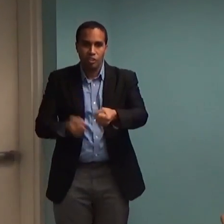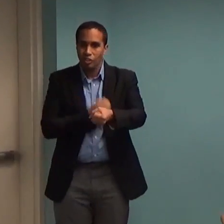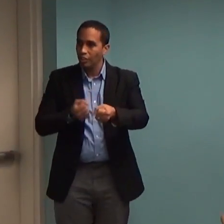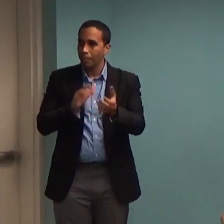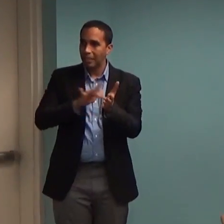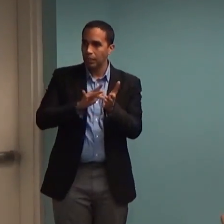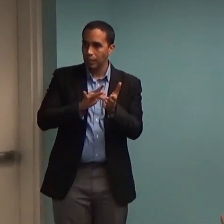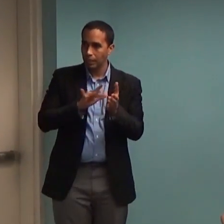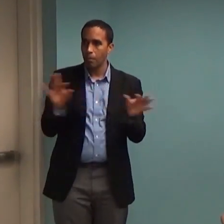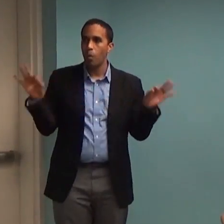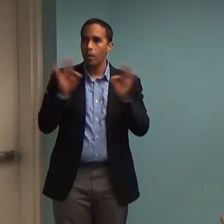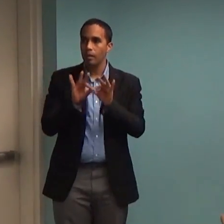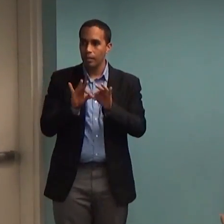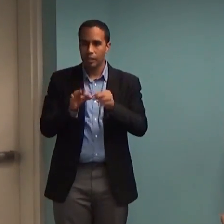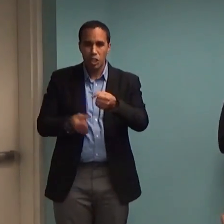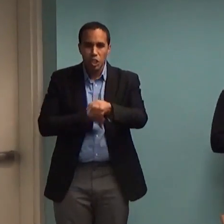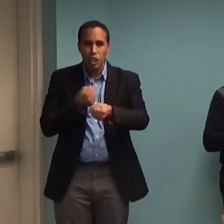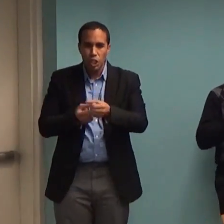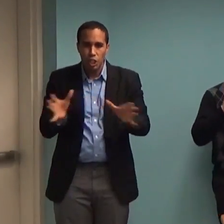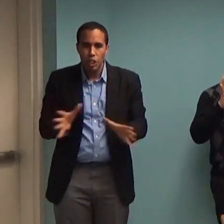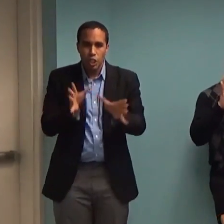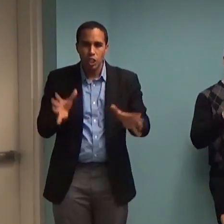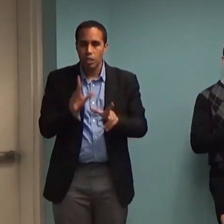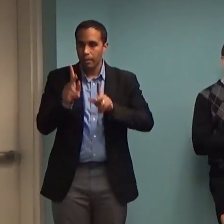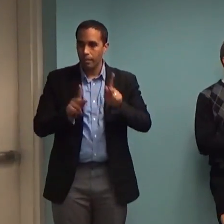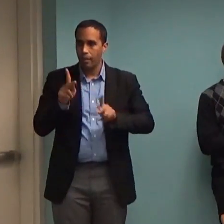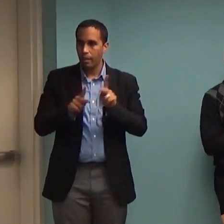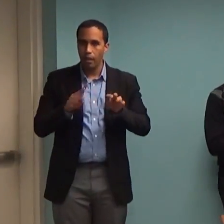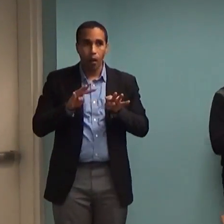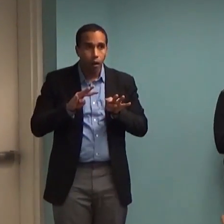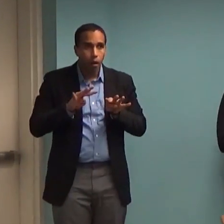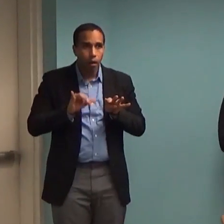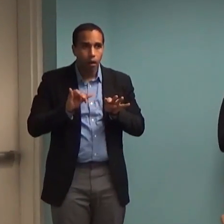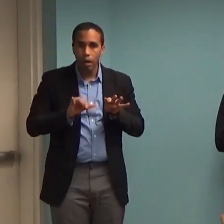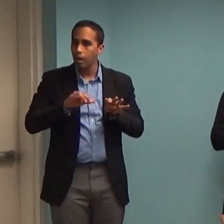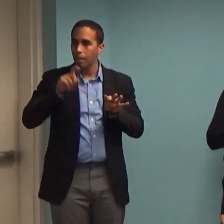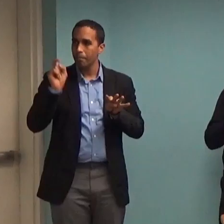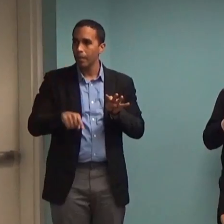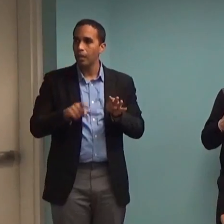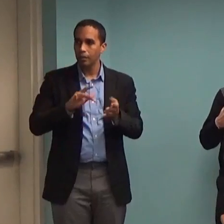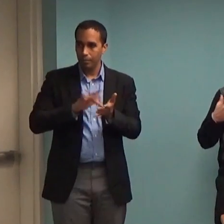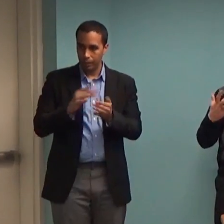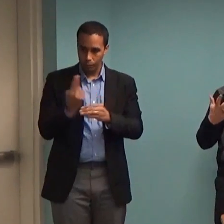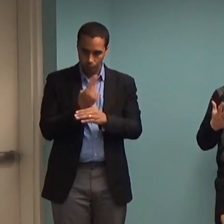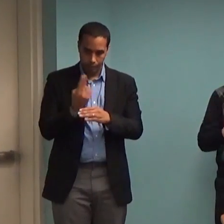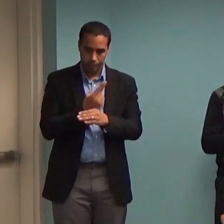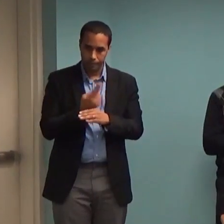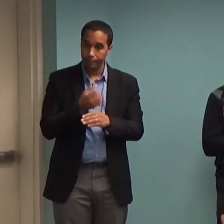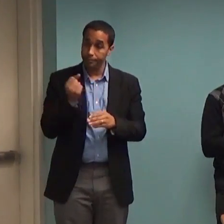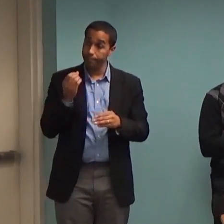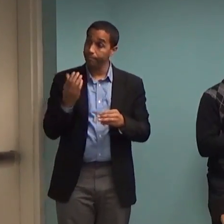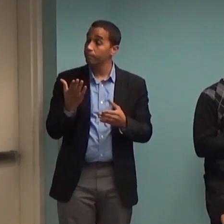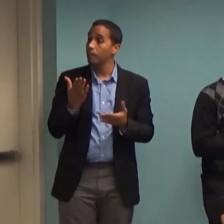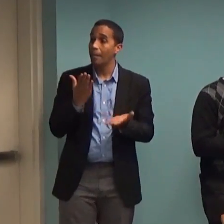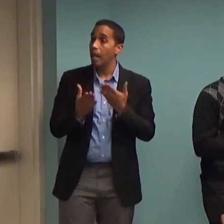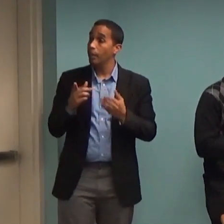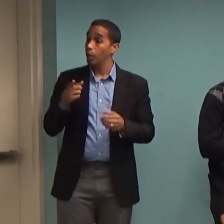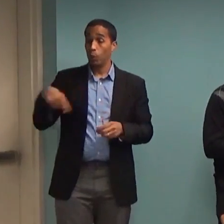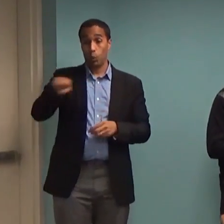in a second. So when the issue of medication comes up and you're asking yourself, I may need to get this problem addressed, you should ask yourself a